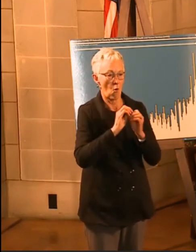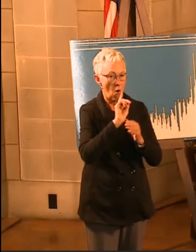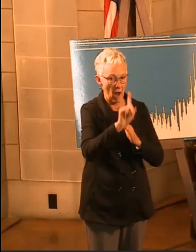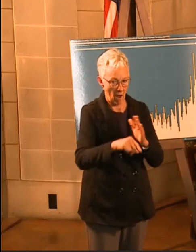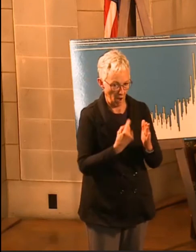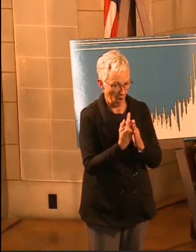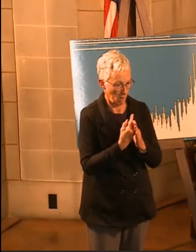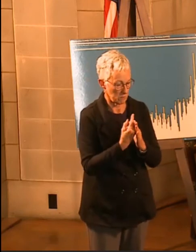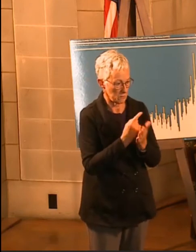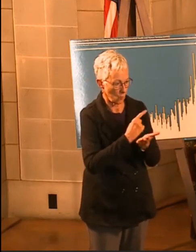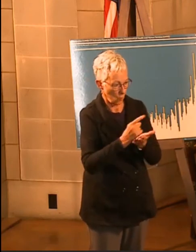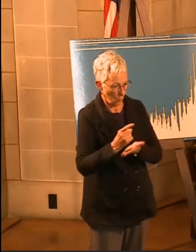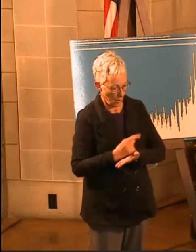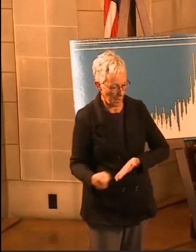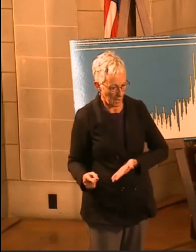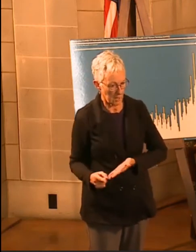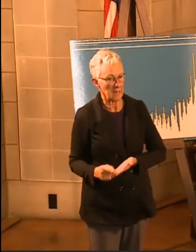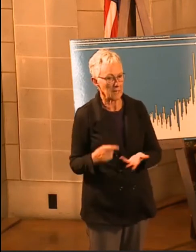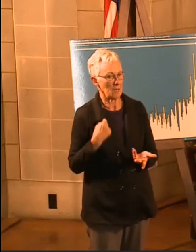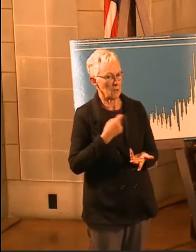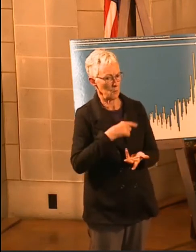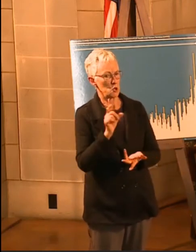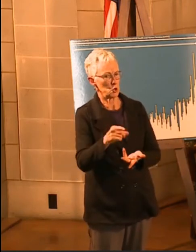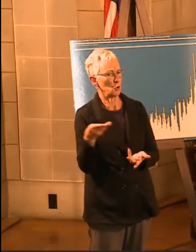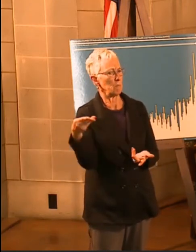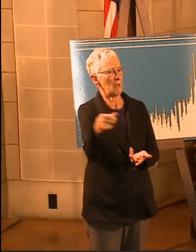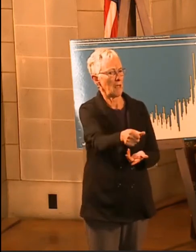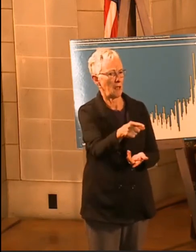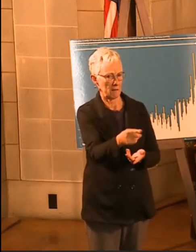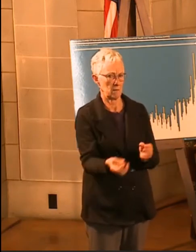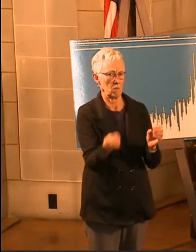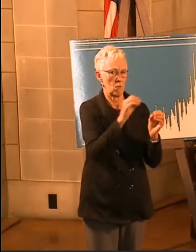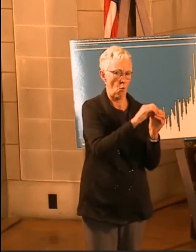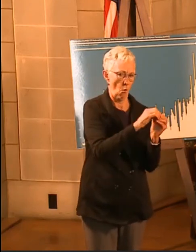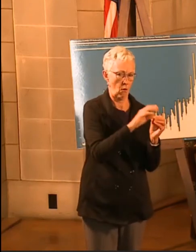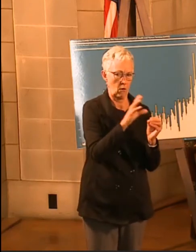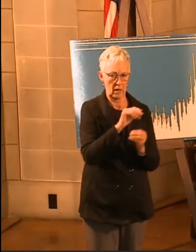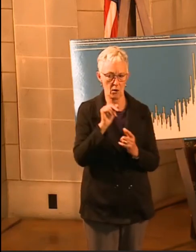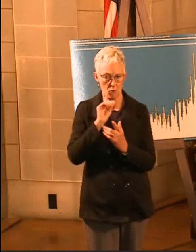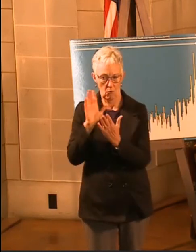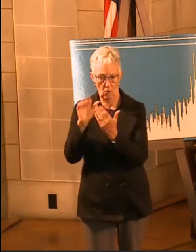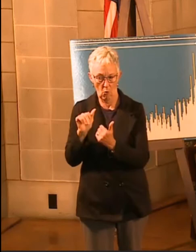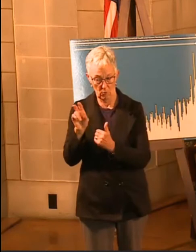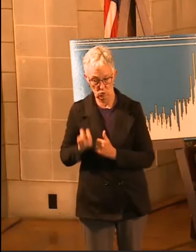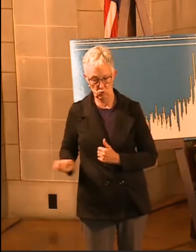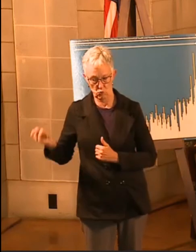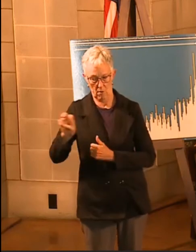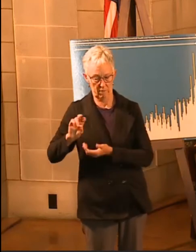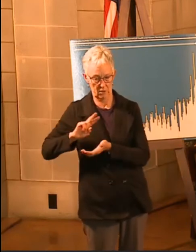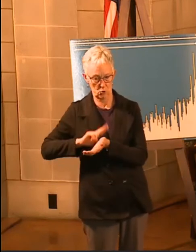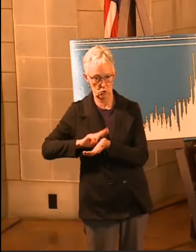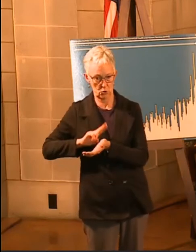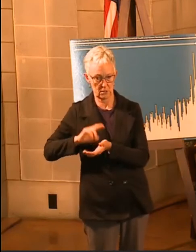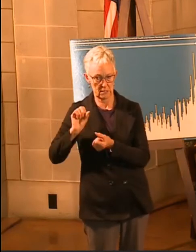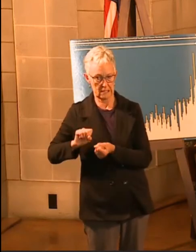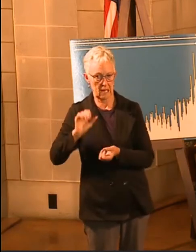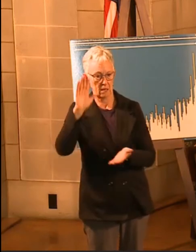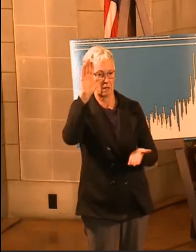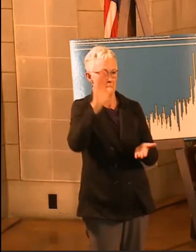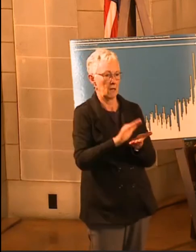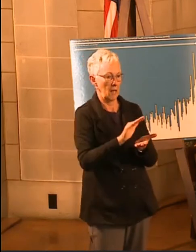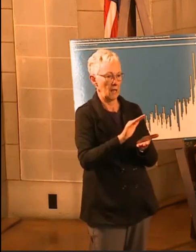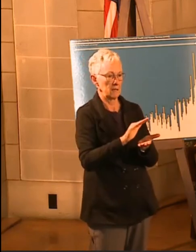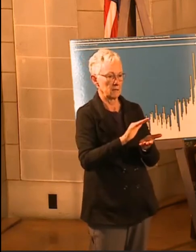that probably is something that's not going to last forever, and then hopefully the travelers can help download that in the near future. And this is,